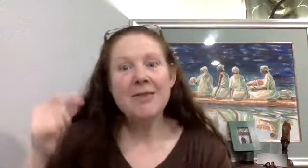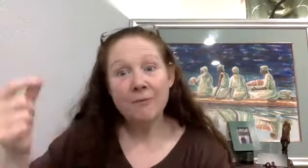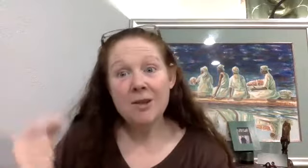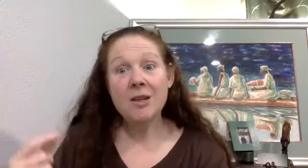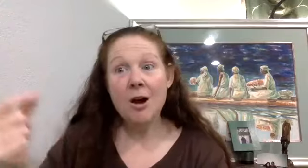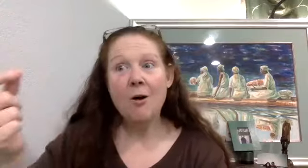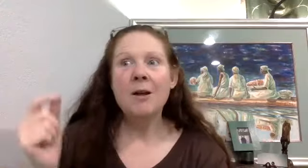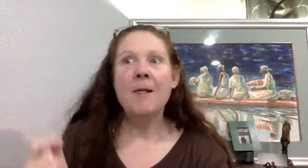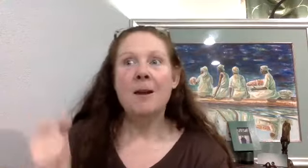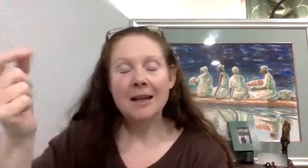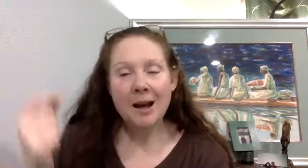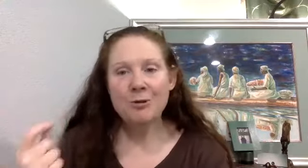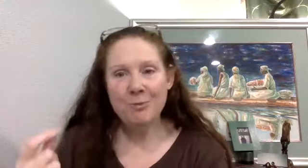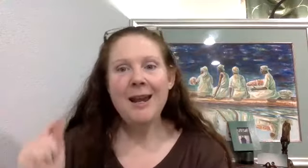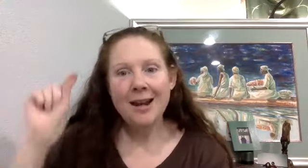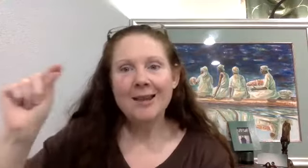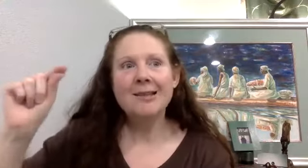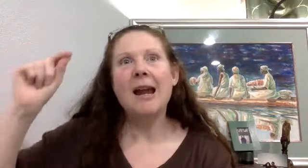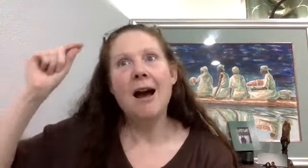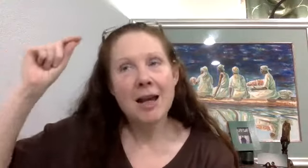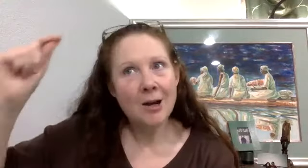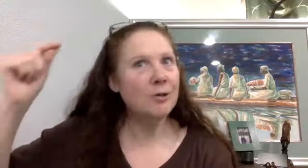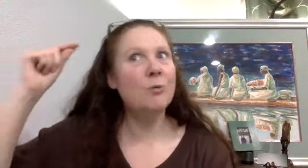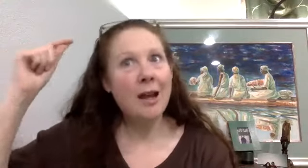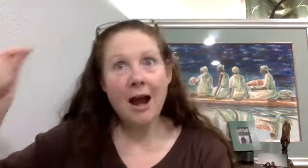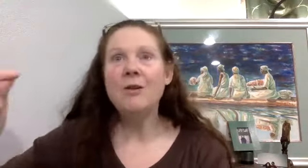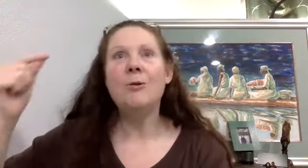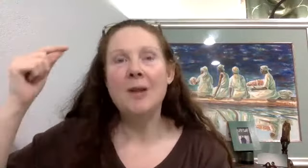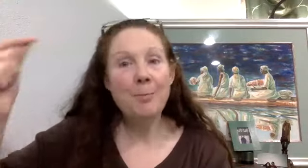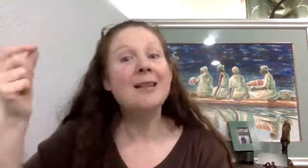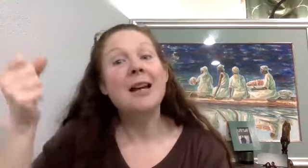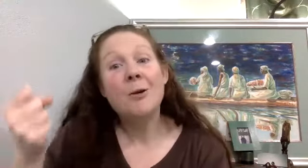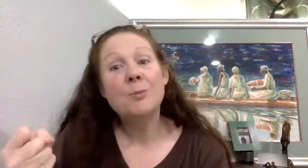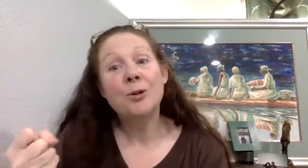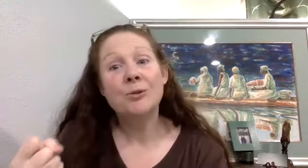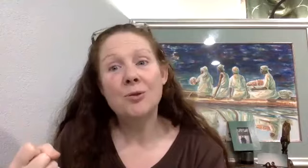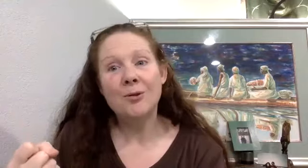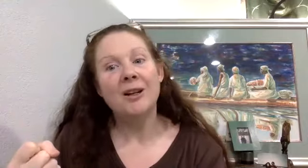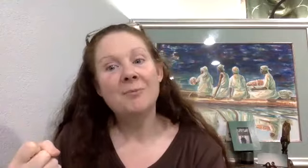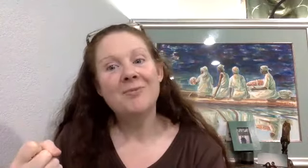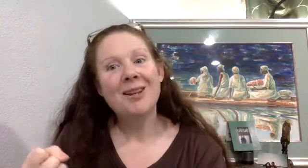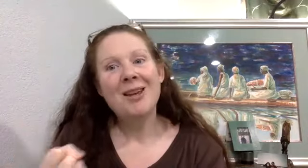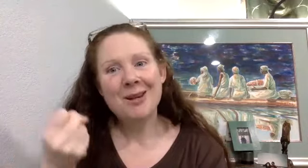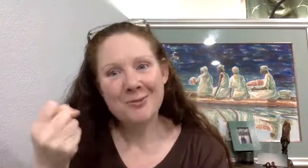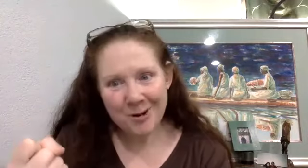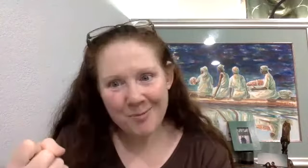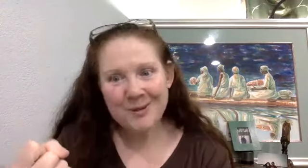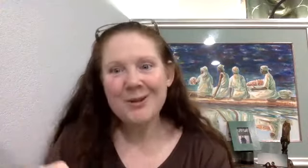then the physio can come to me and I can say, here's what I know to, because I know his personal story. Because we were business